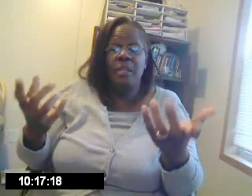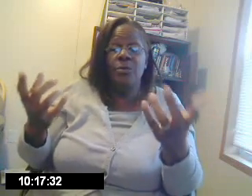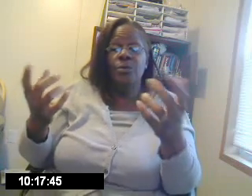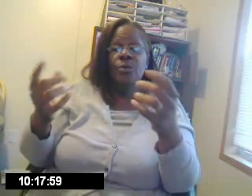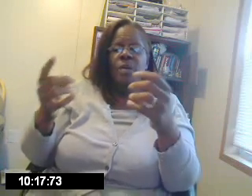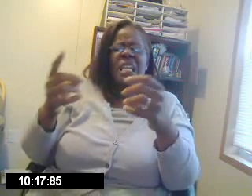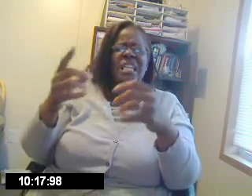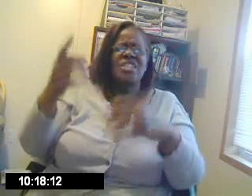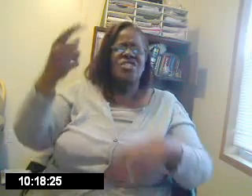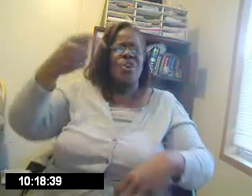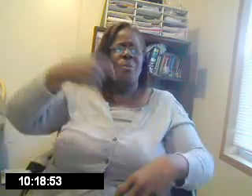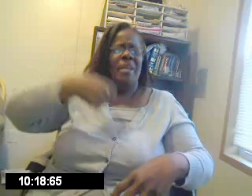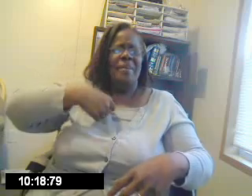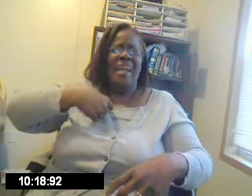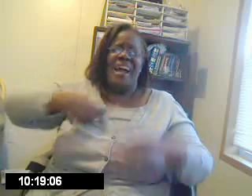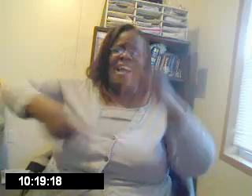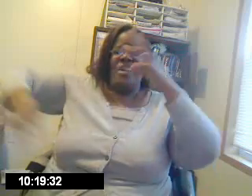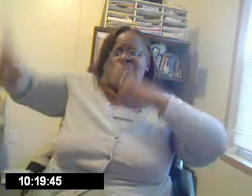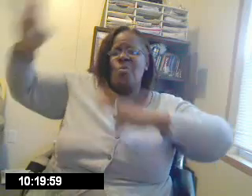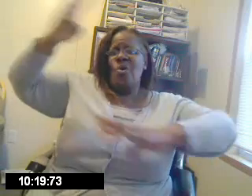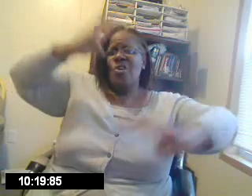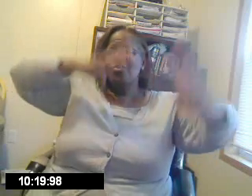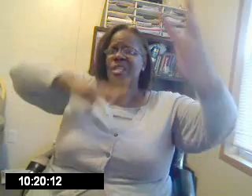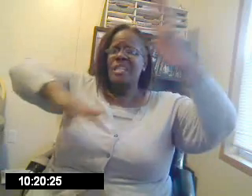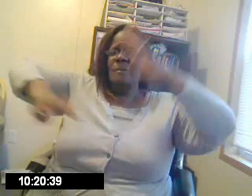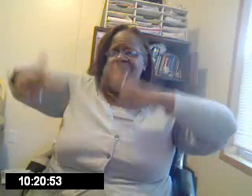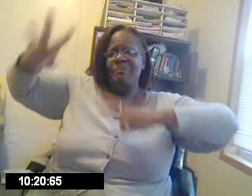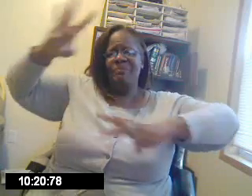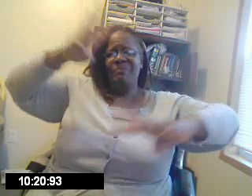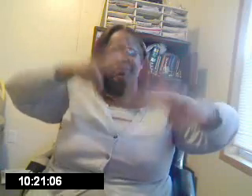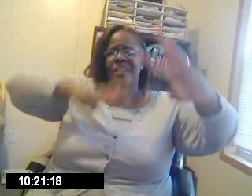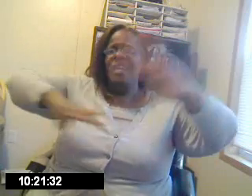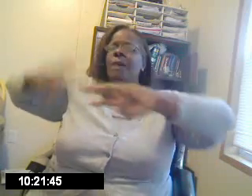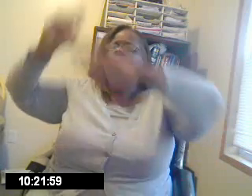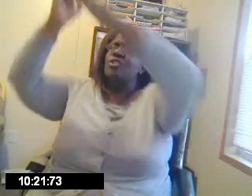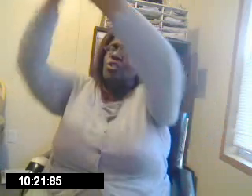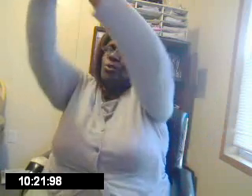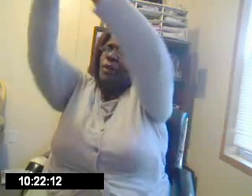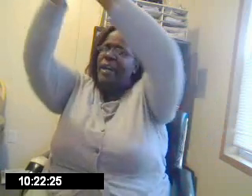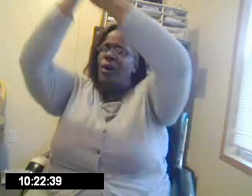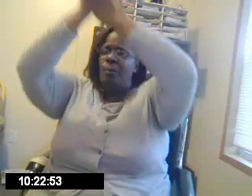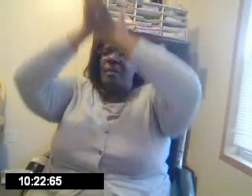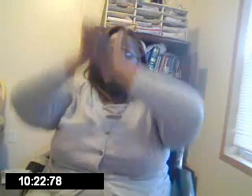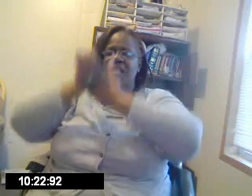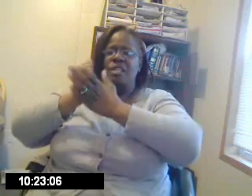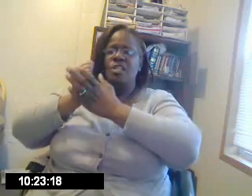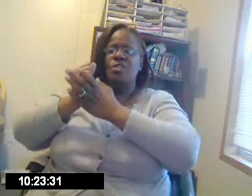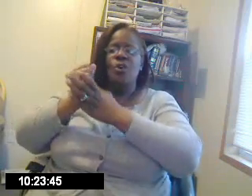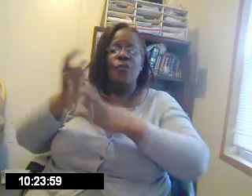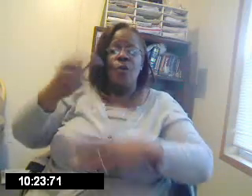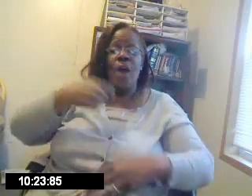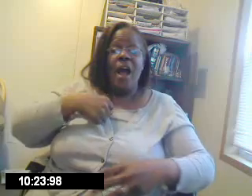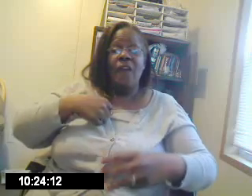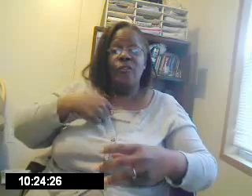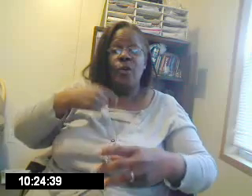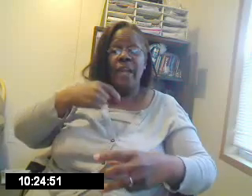me through. So maybe I. Worry. But you help me. But for. For